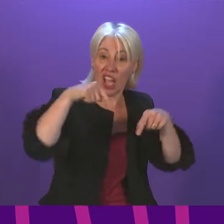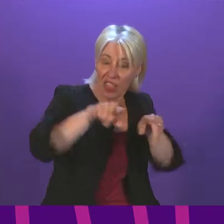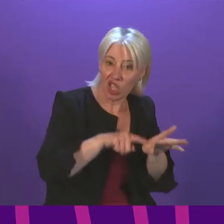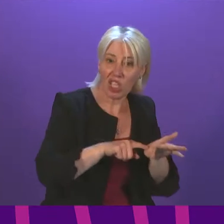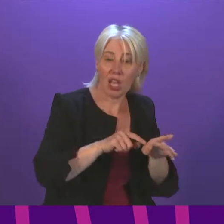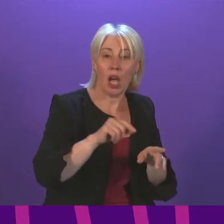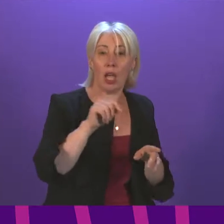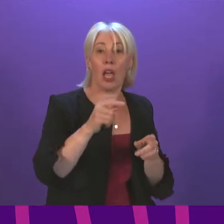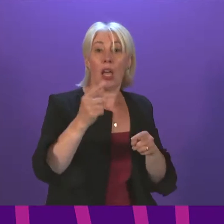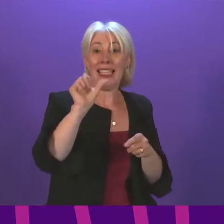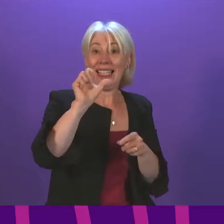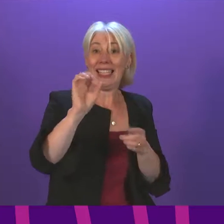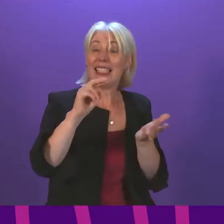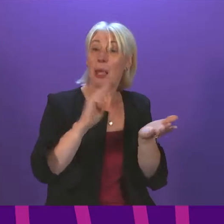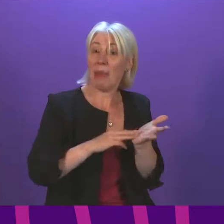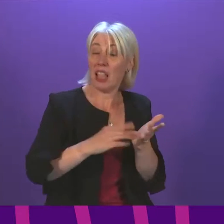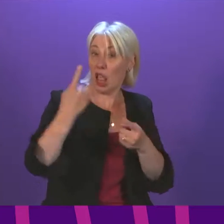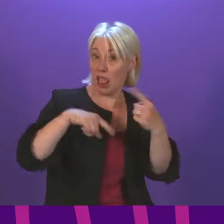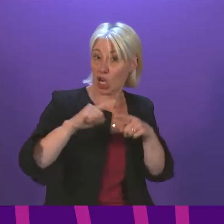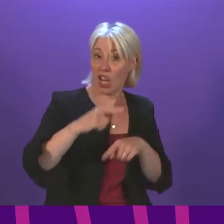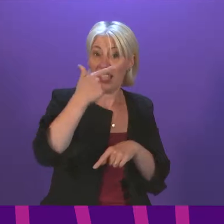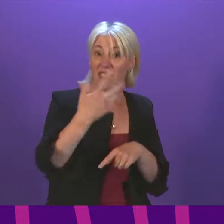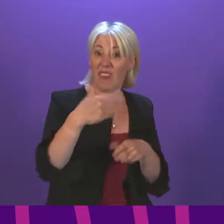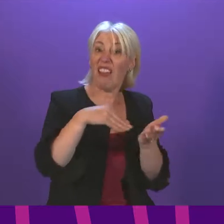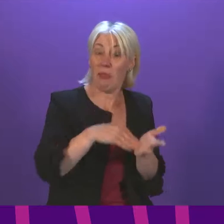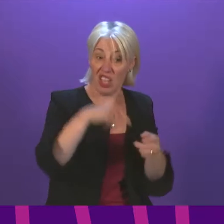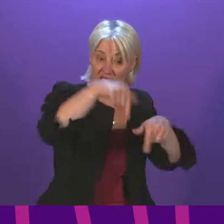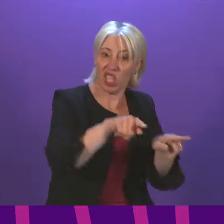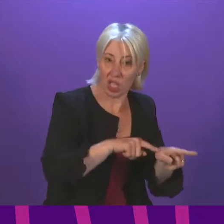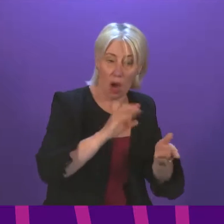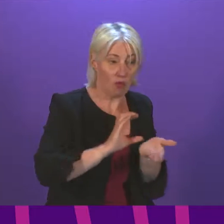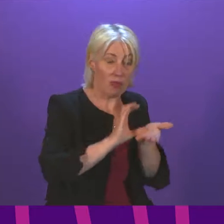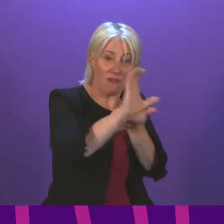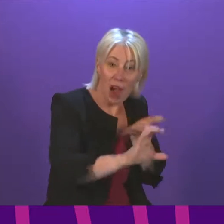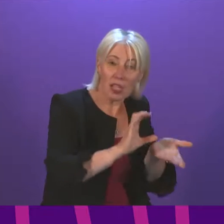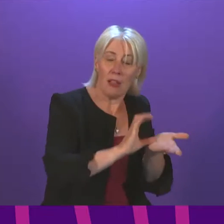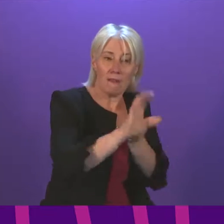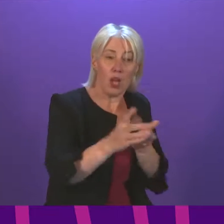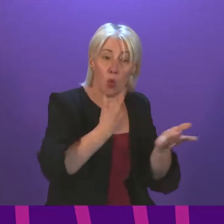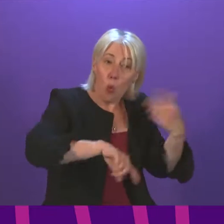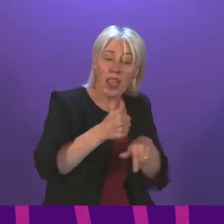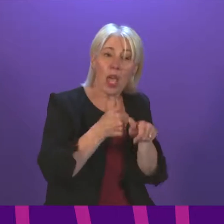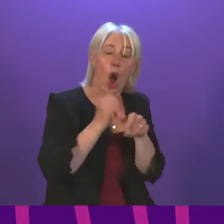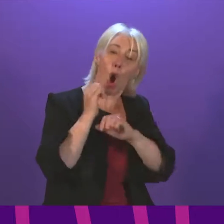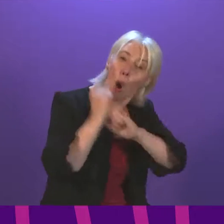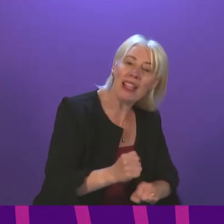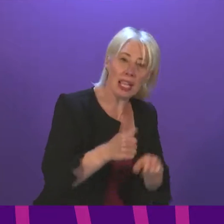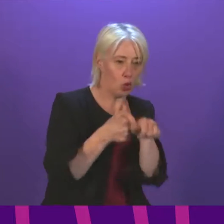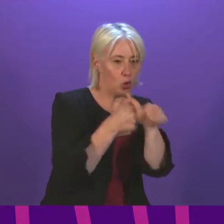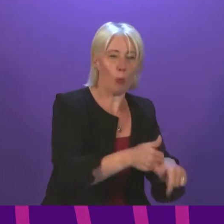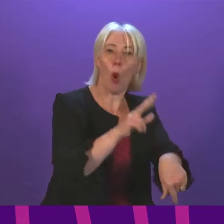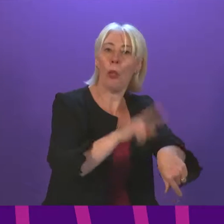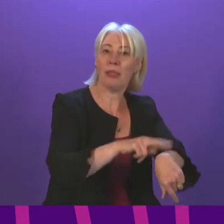£60 million this year, last year, £75 million this year. That's a government committed to supporting its police force, unlike the Conservatives.